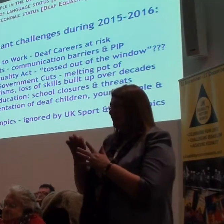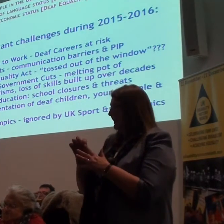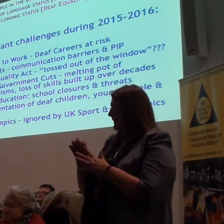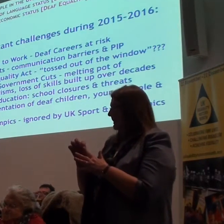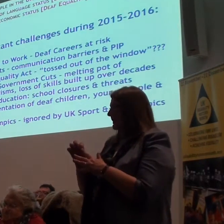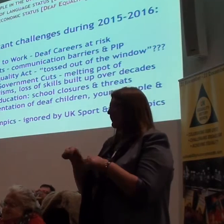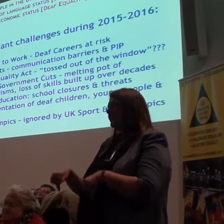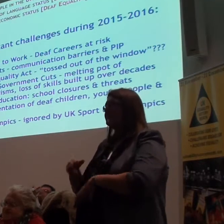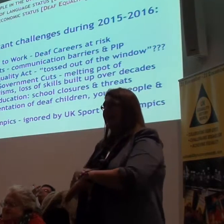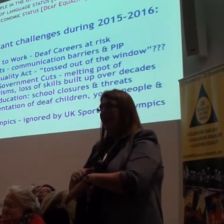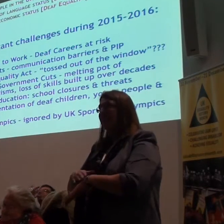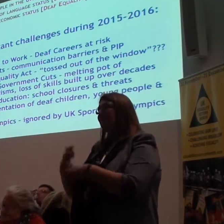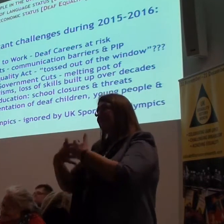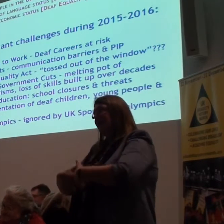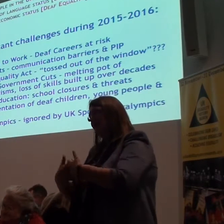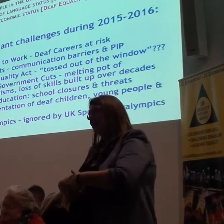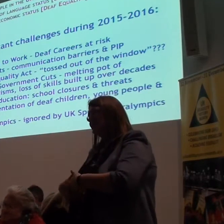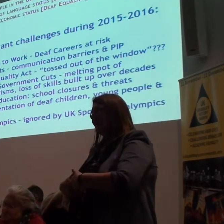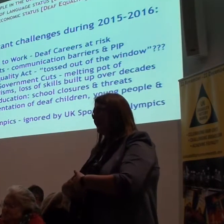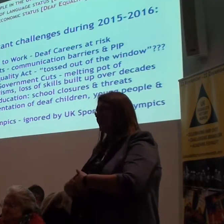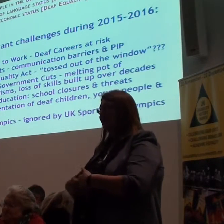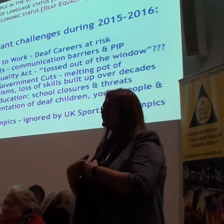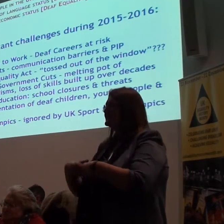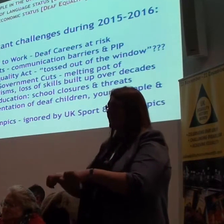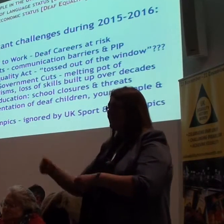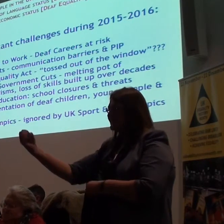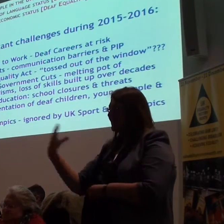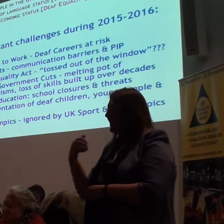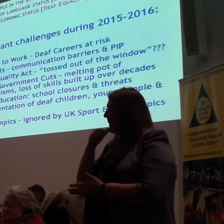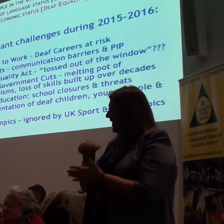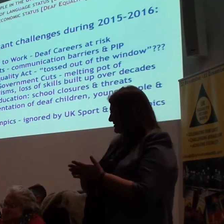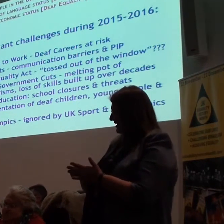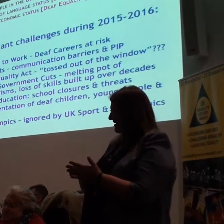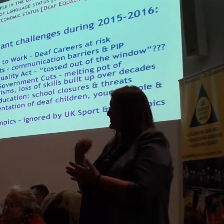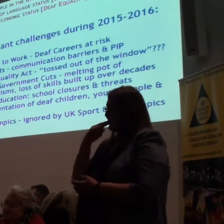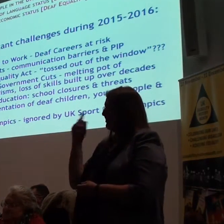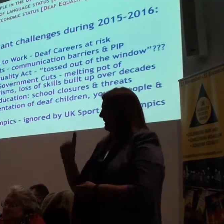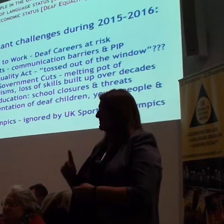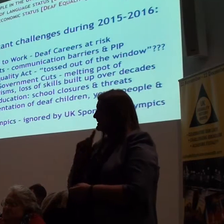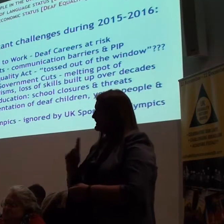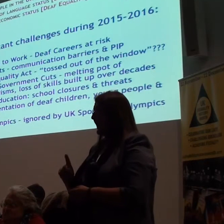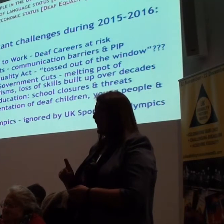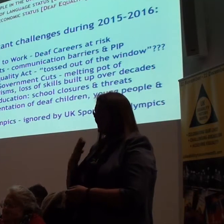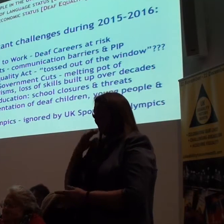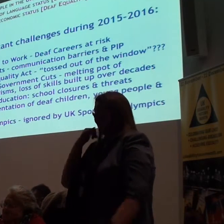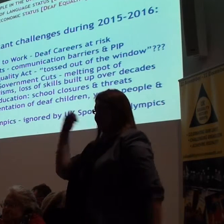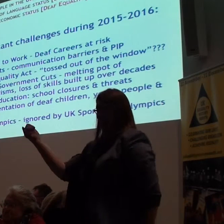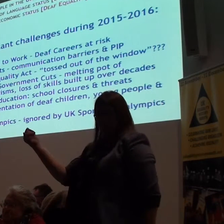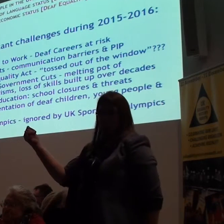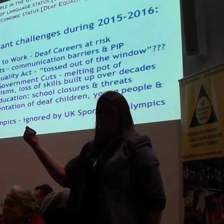Also... Benefits. P&P. Technology. They're still sending letters to deaf people to say that. Please